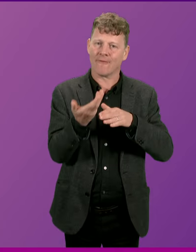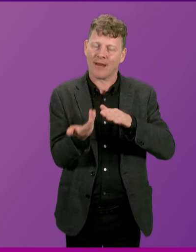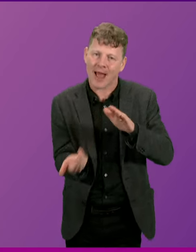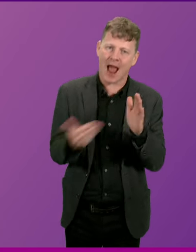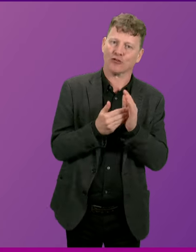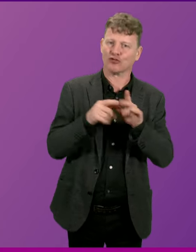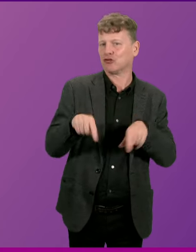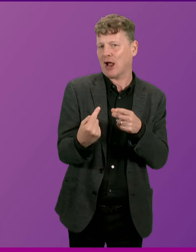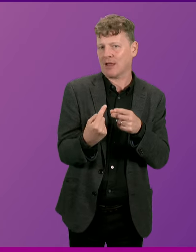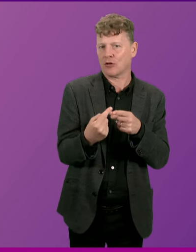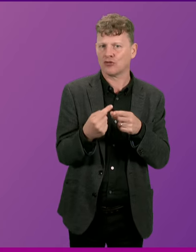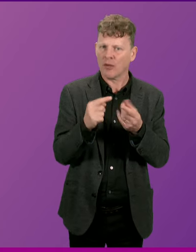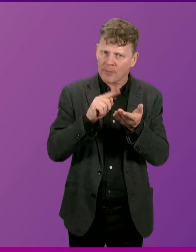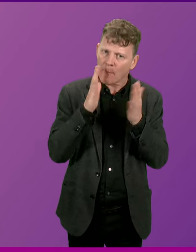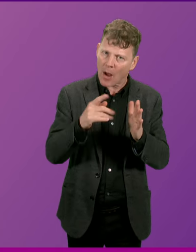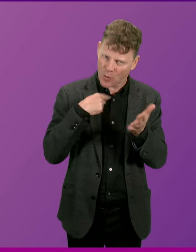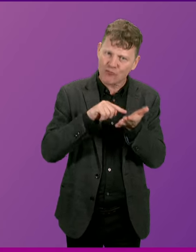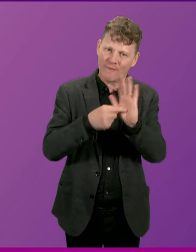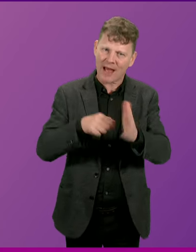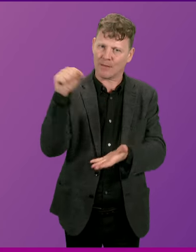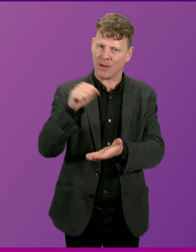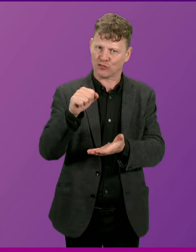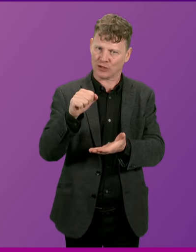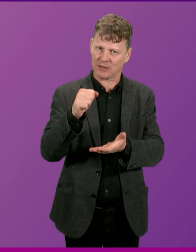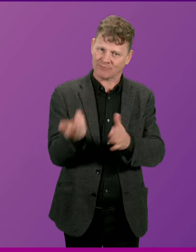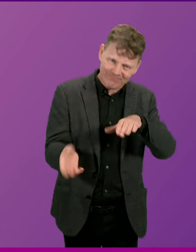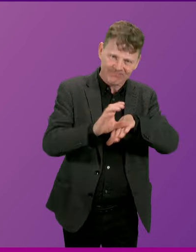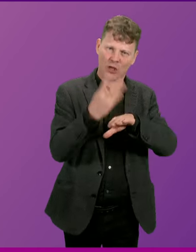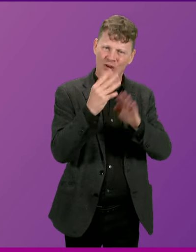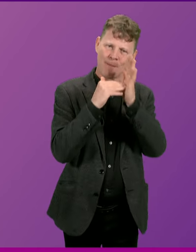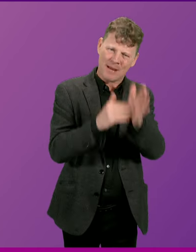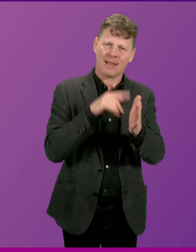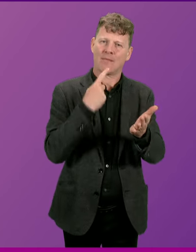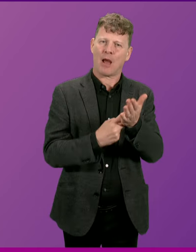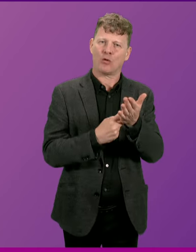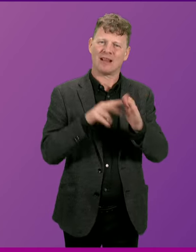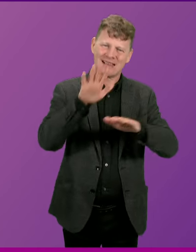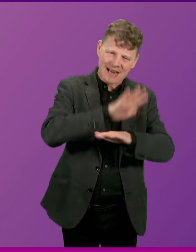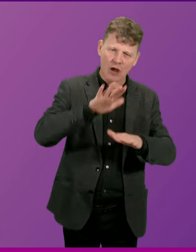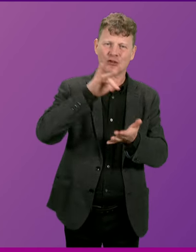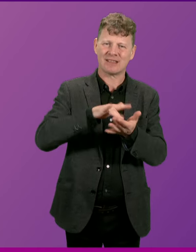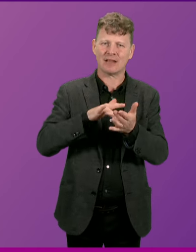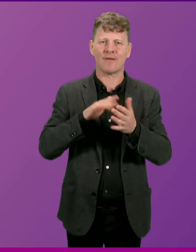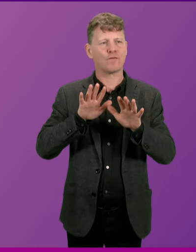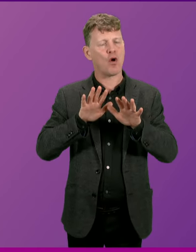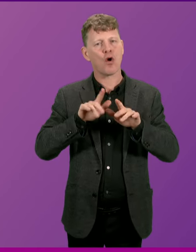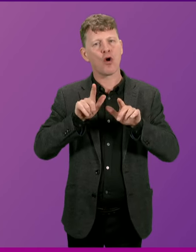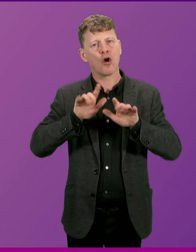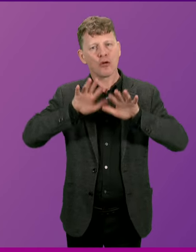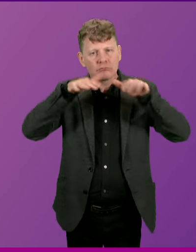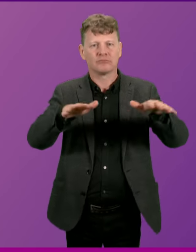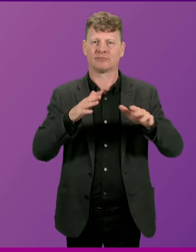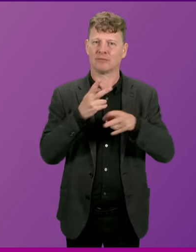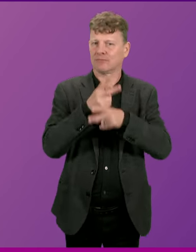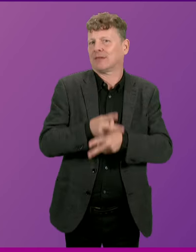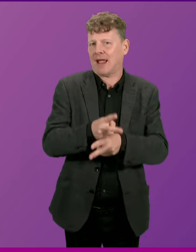reflected in the budget that has been committed. £3 million for the National Centre for Remote and Rural Health and Care, which was launched in